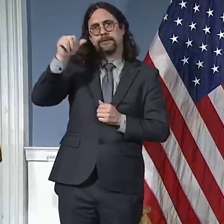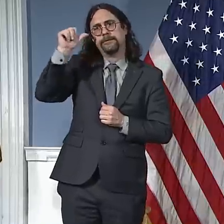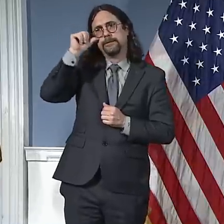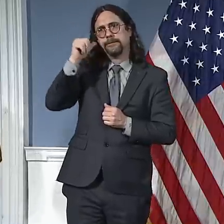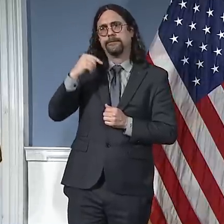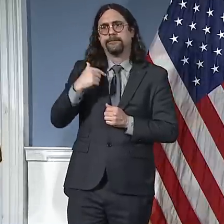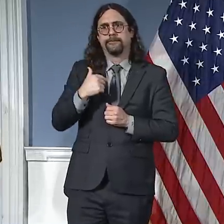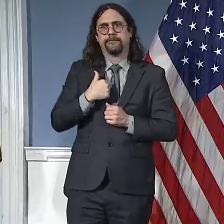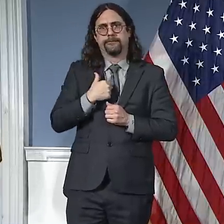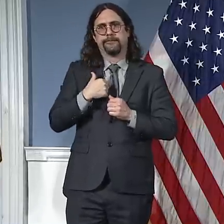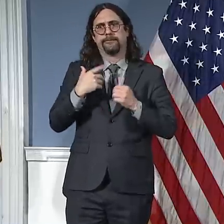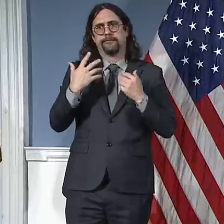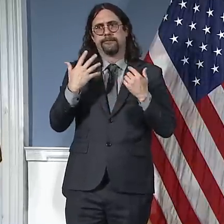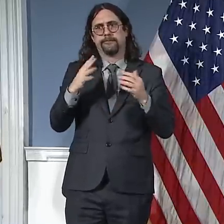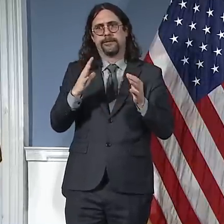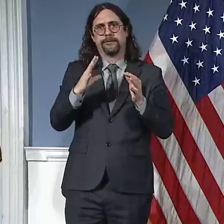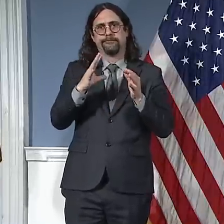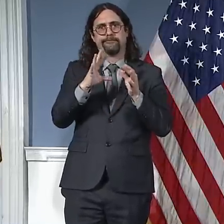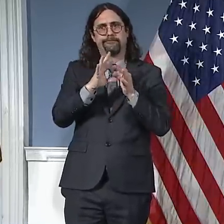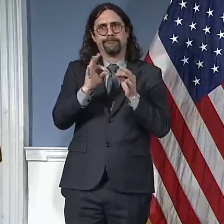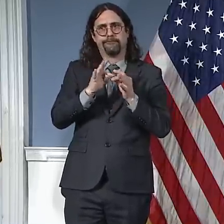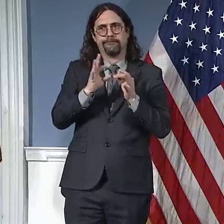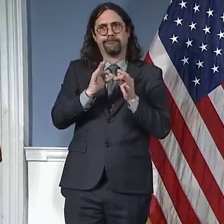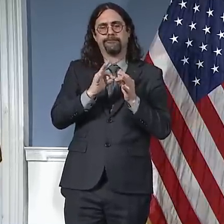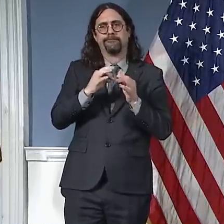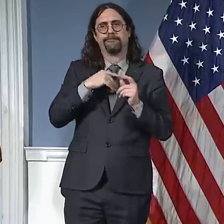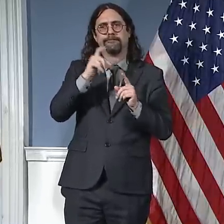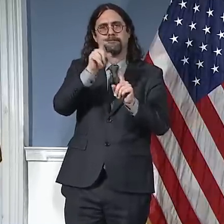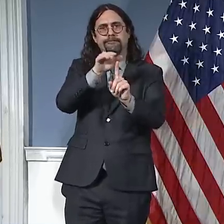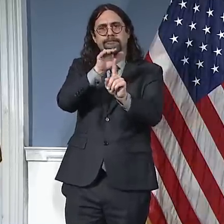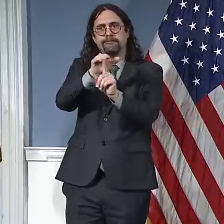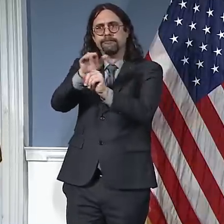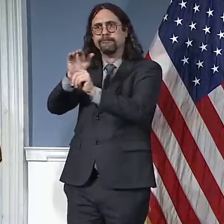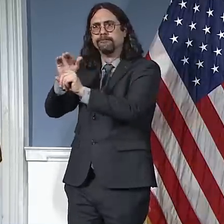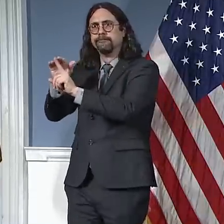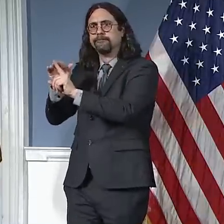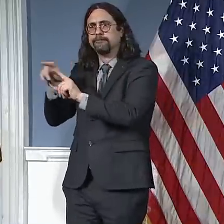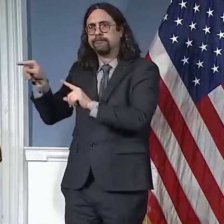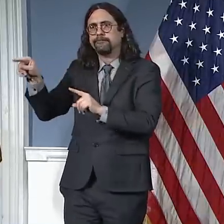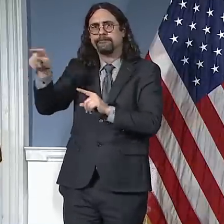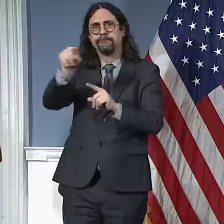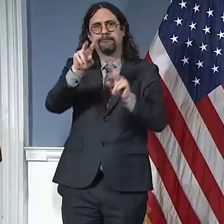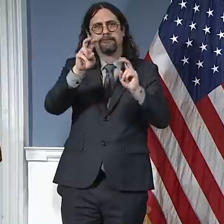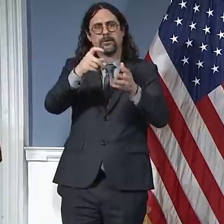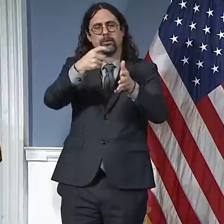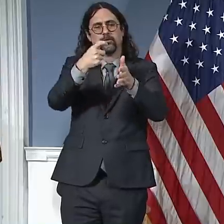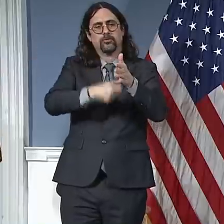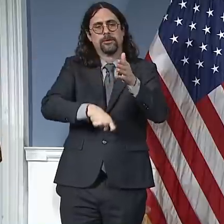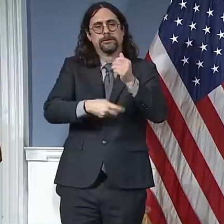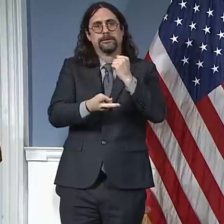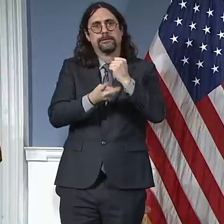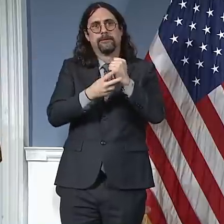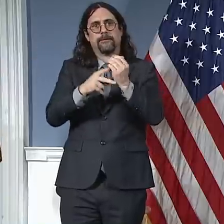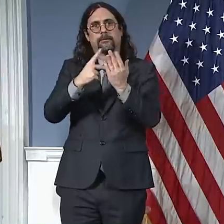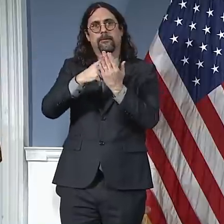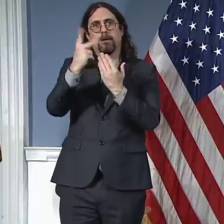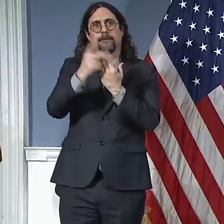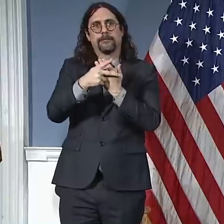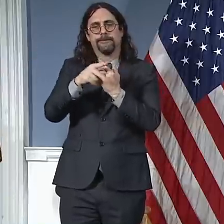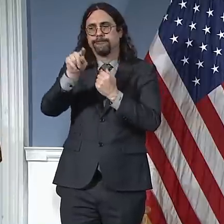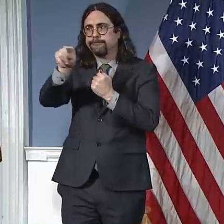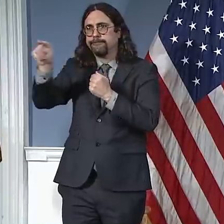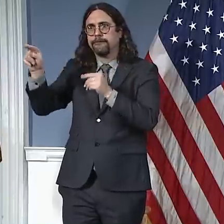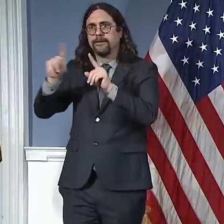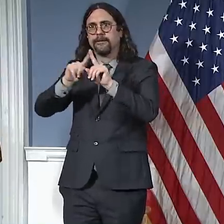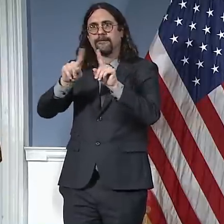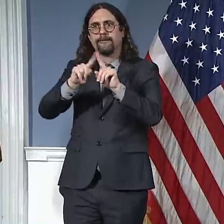initiate a savings program, what's called a PEG program, which requires agencies to have to, in a mandatory fashion, come up